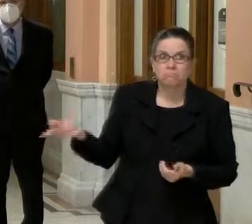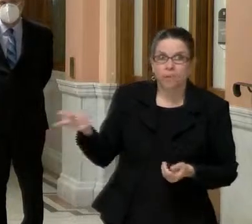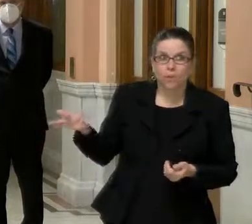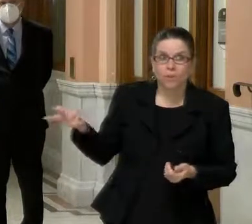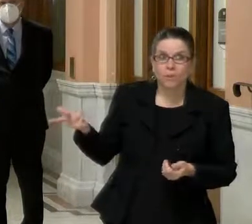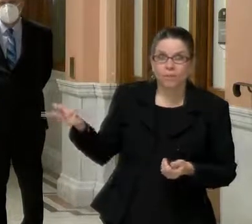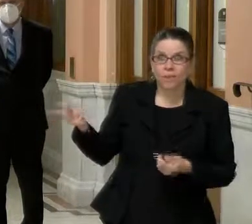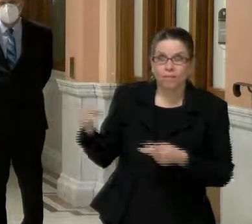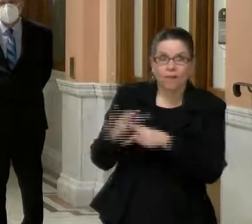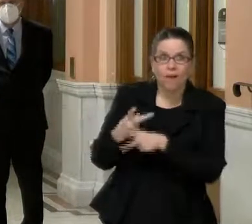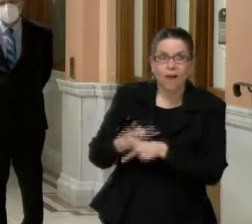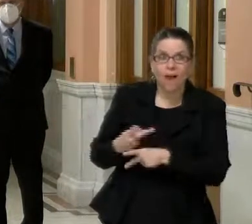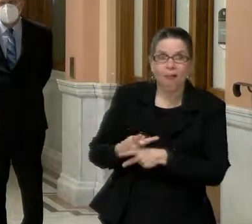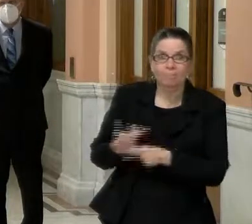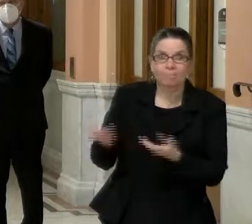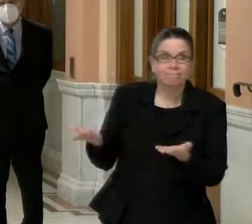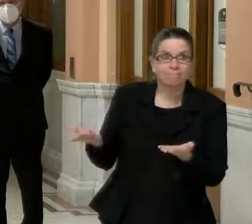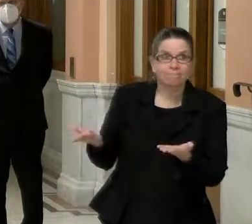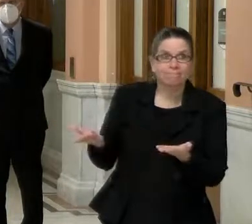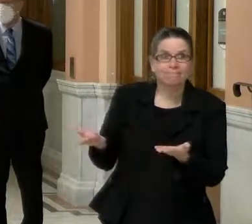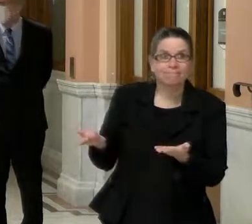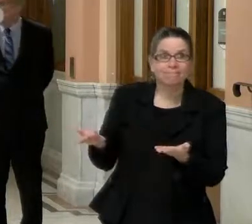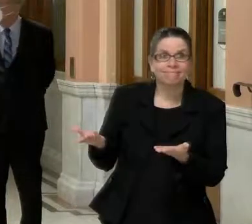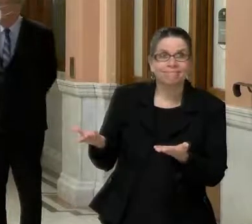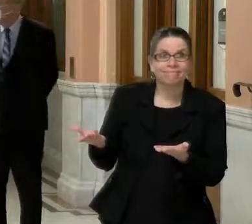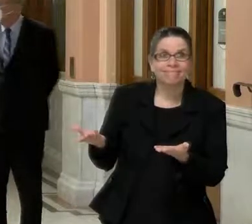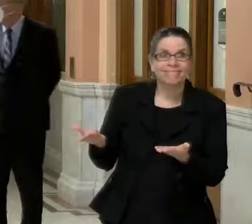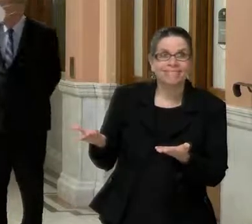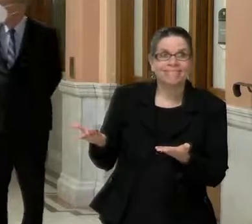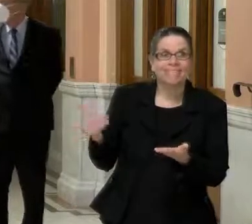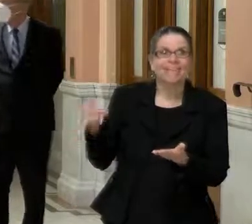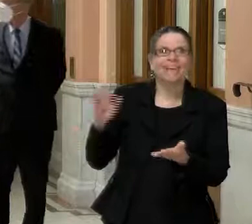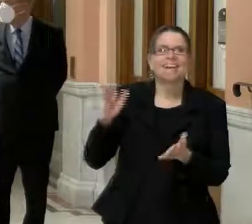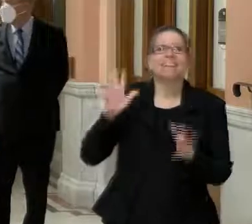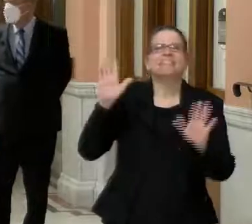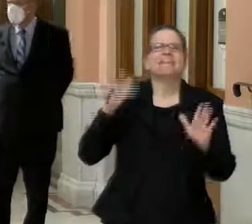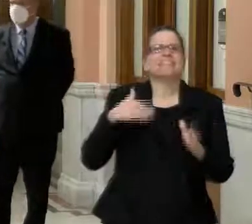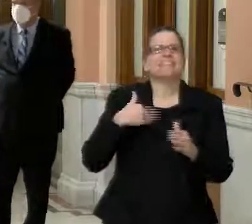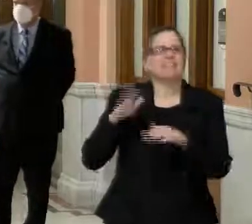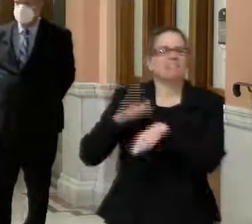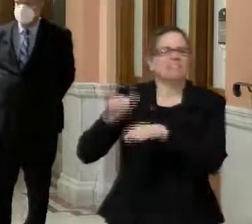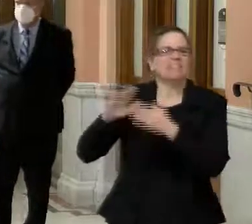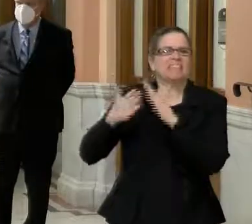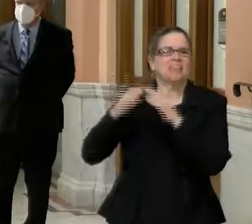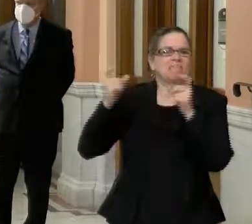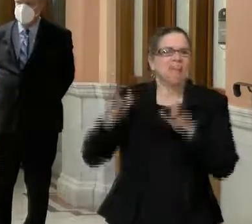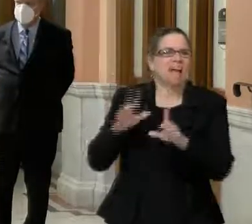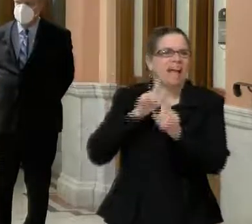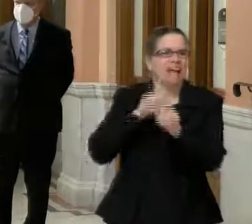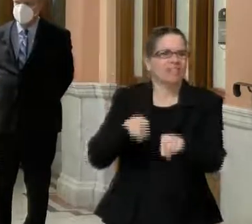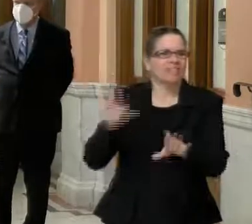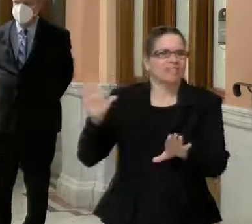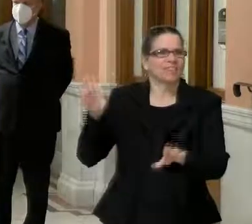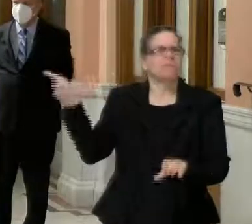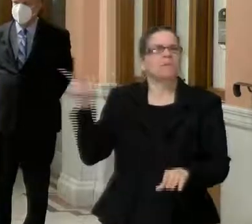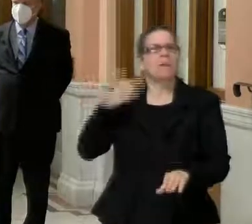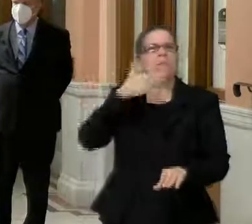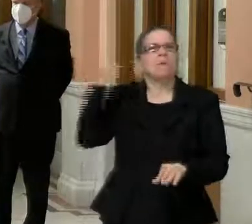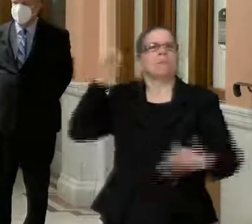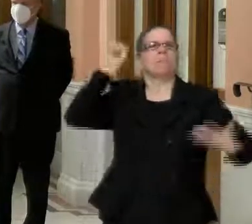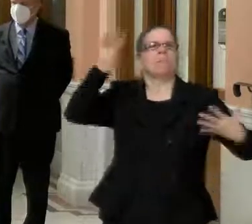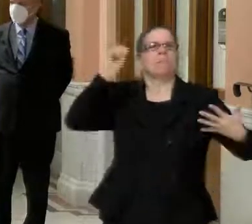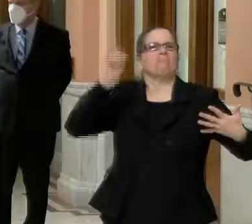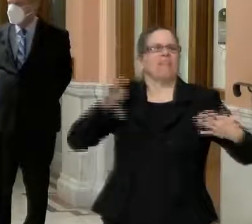through or I'm going to pass that to the city manager because he's just a much more political, politically